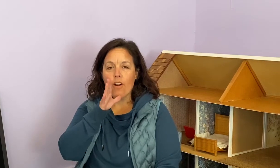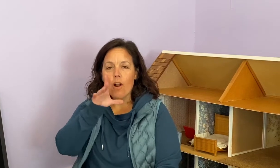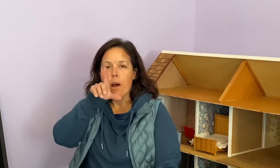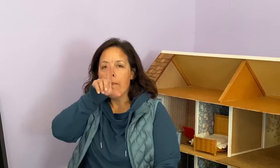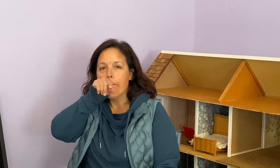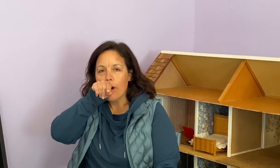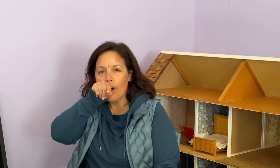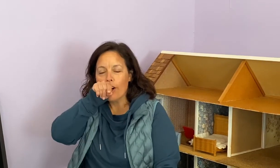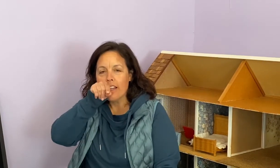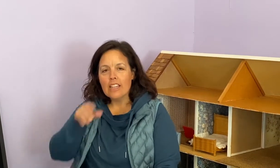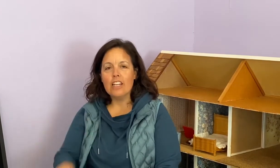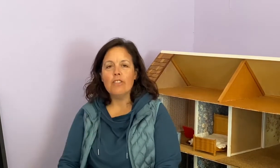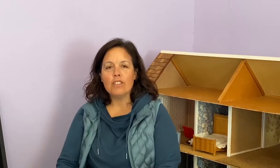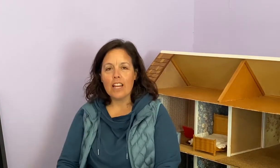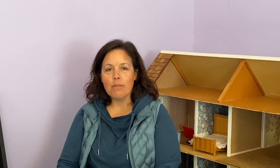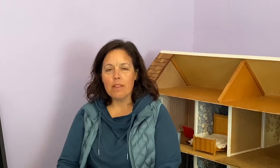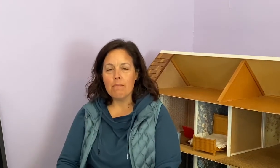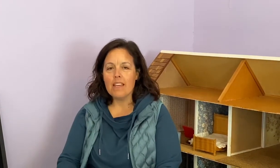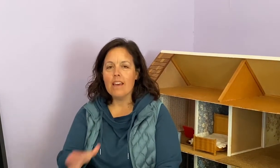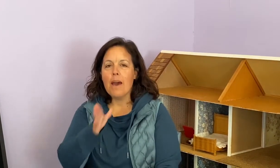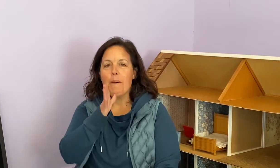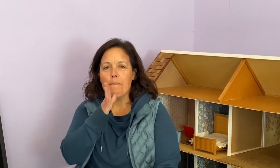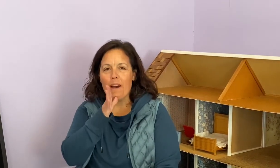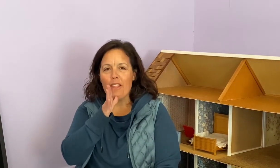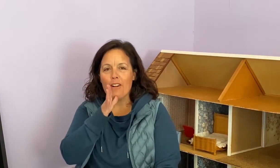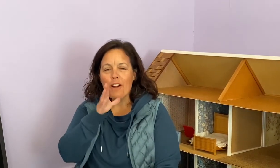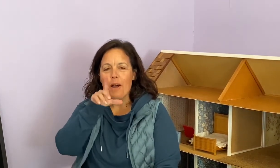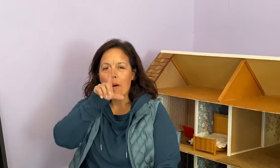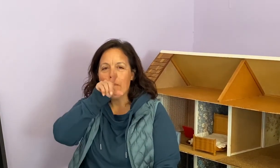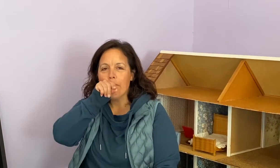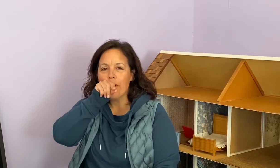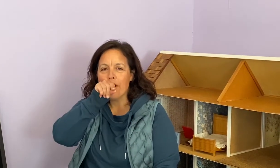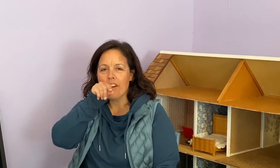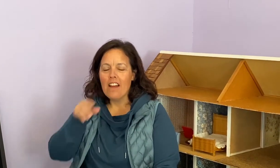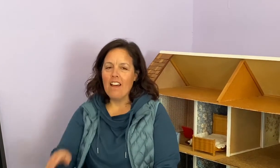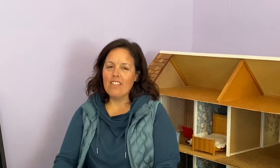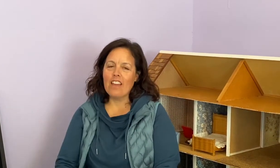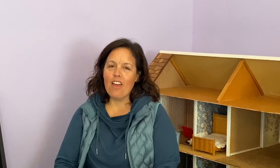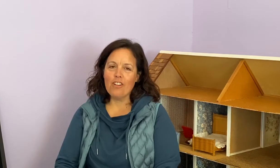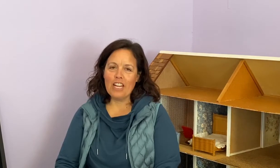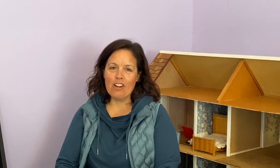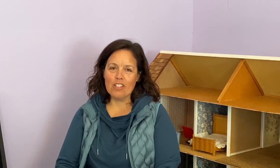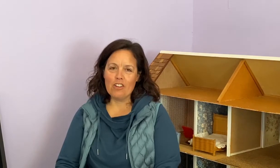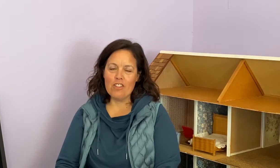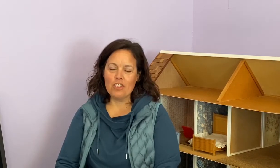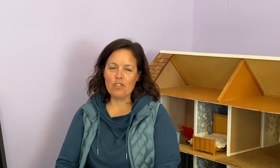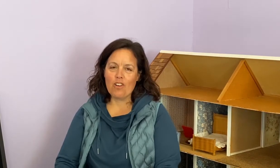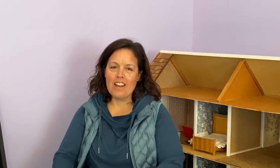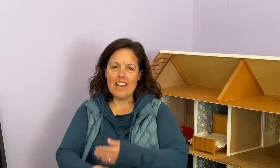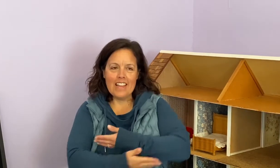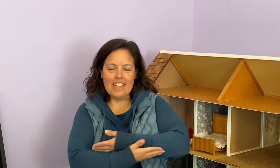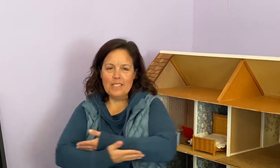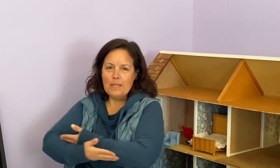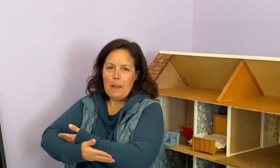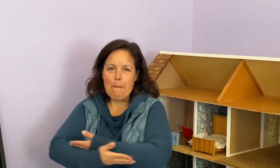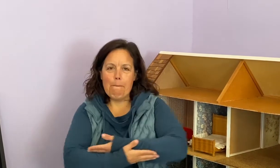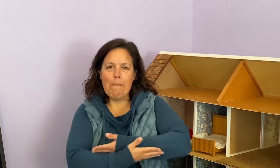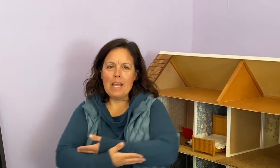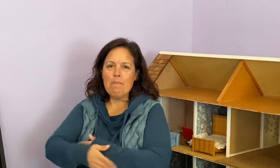Bird. Can you sign with me? Mother Bird. The other character in the story is Baby